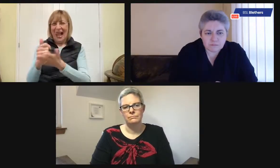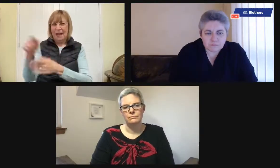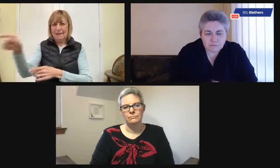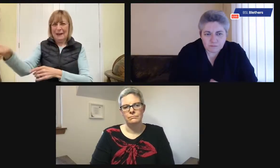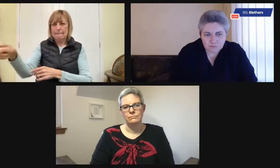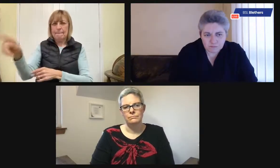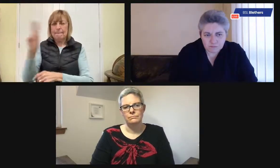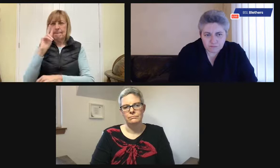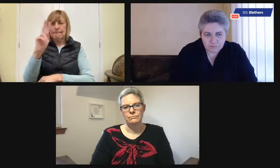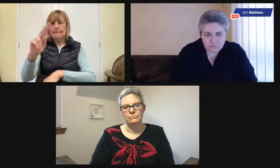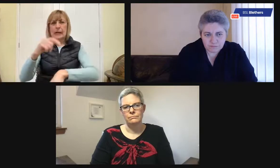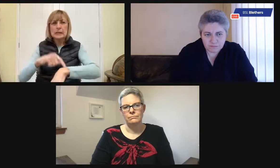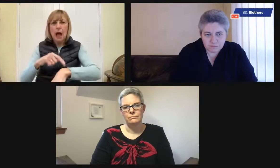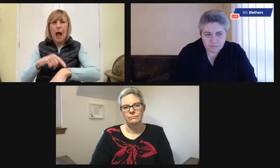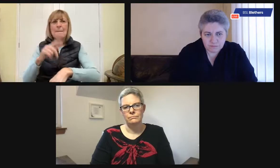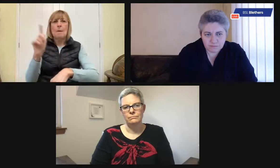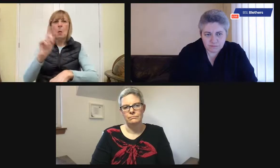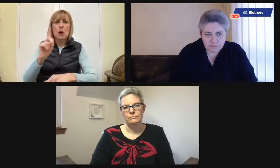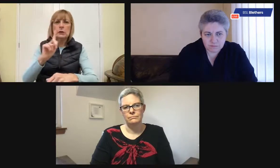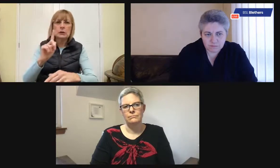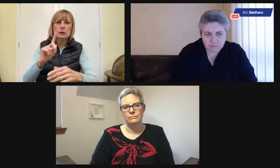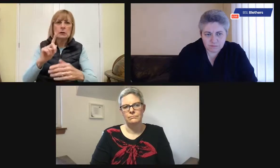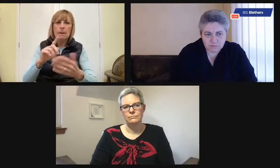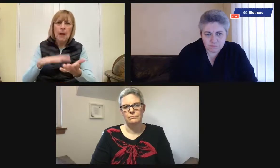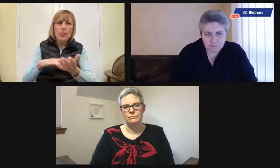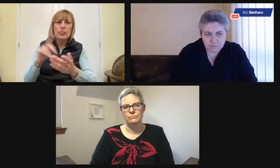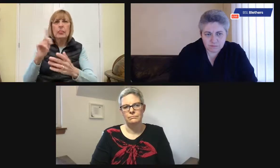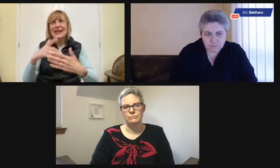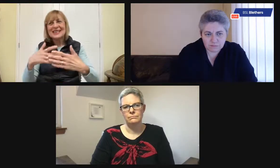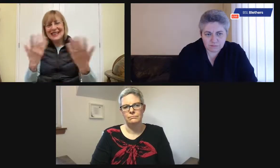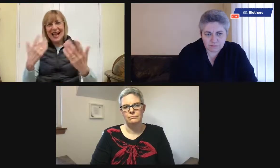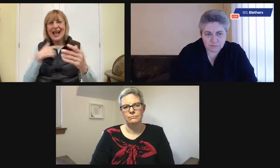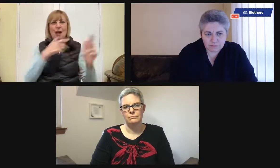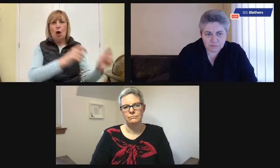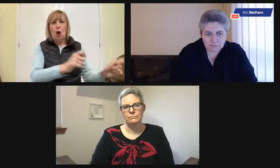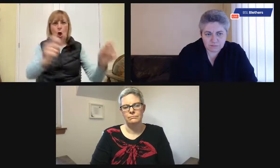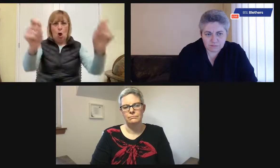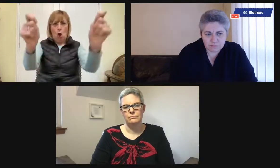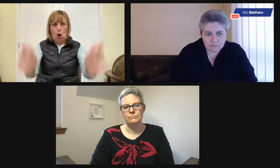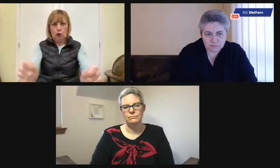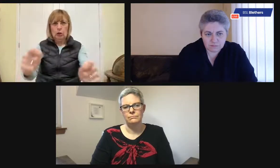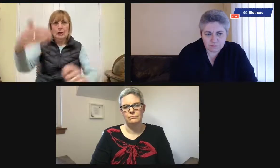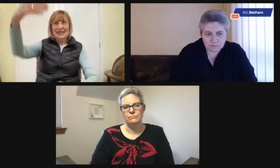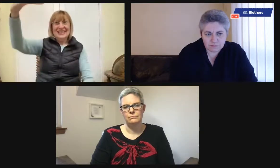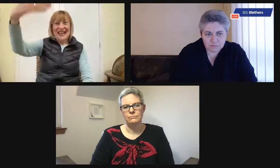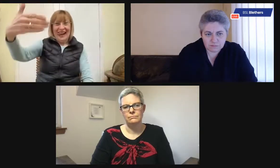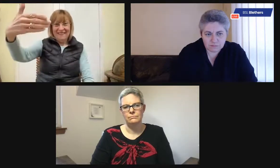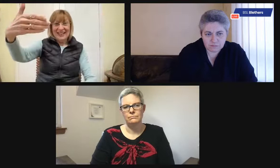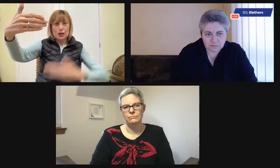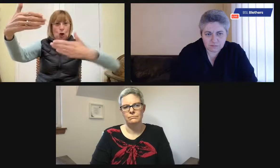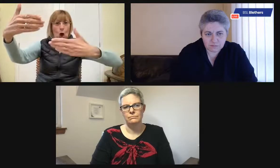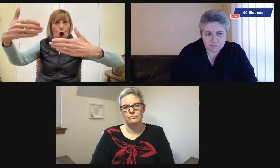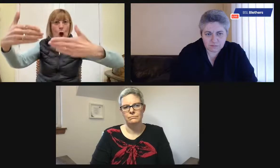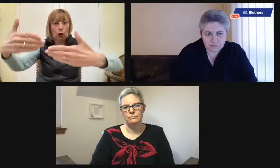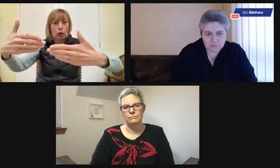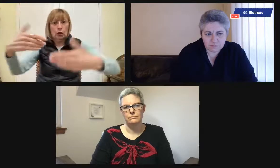place to have it there and might help him know what programs might be coming on, you know, what day of a month it is.